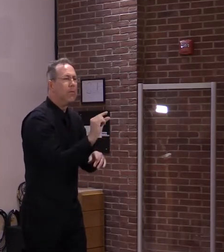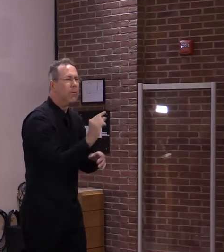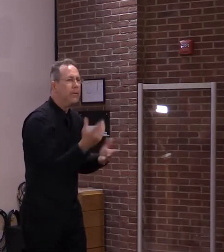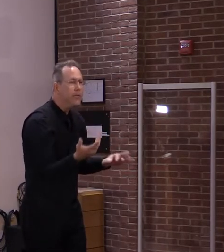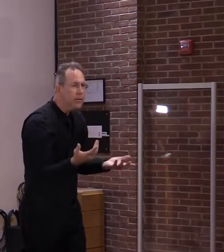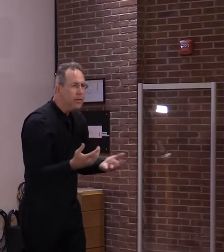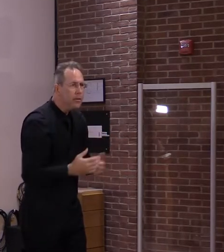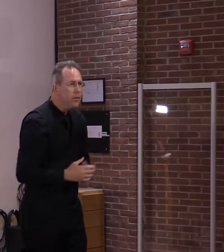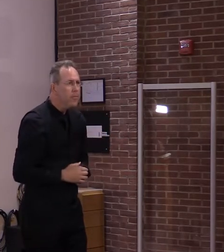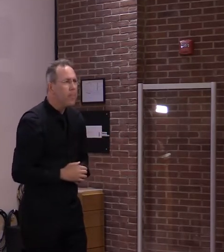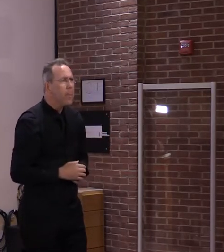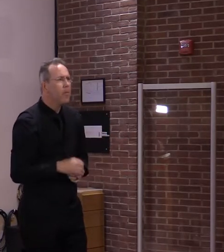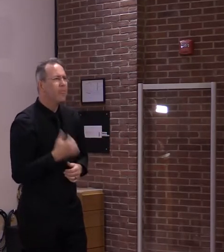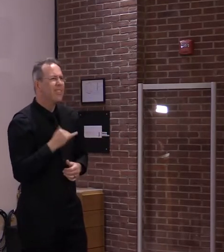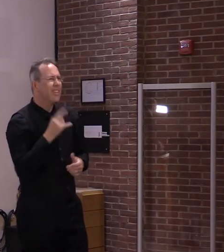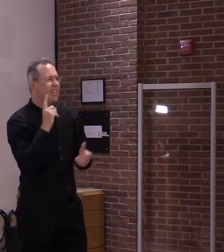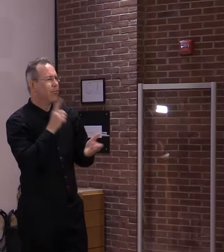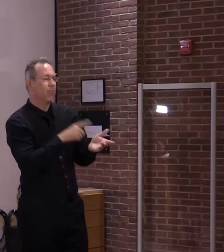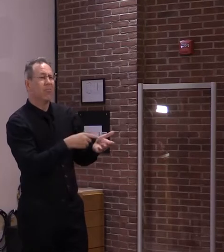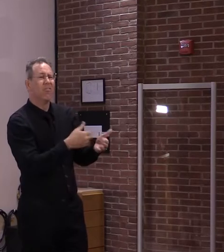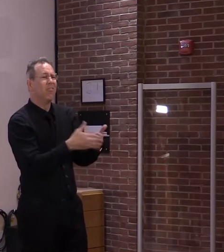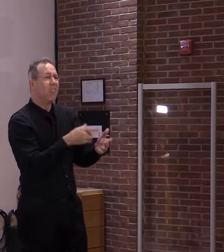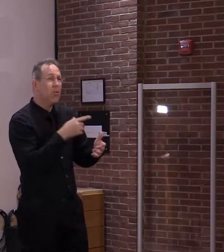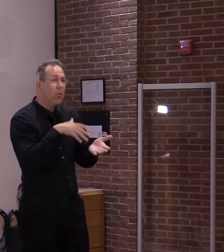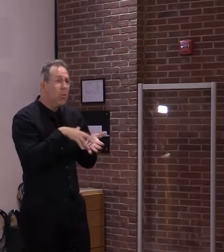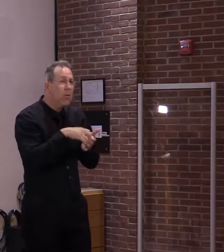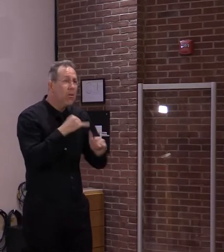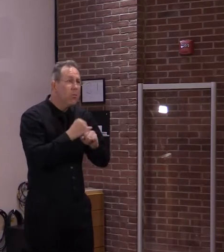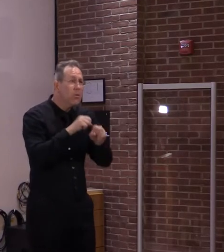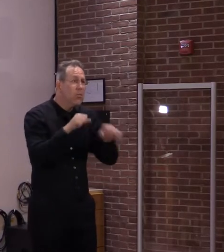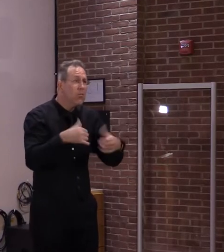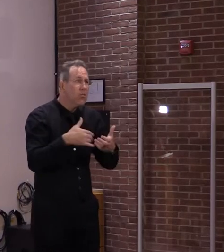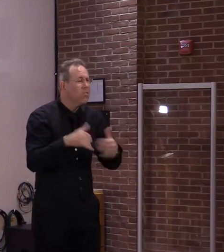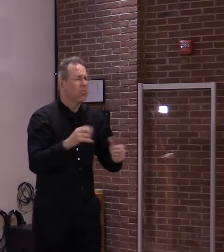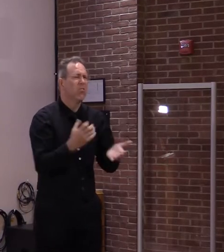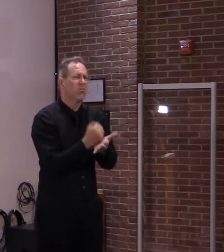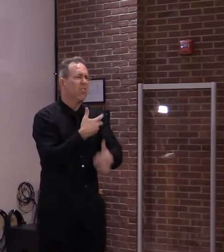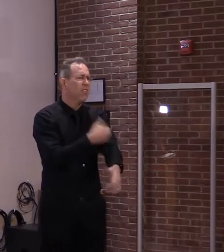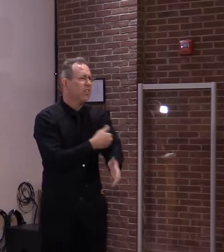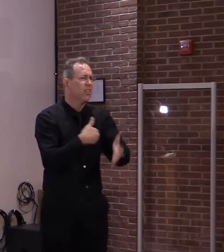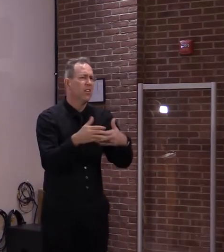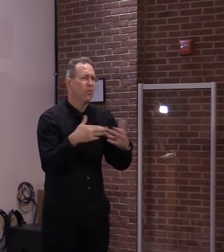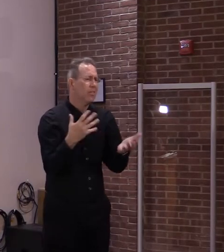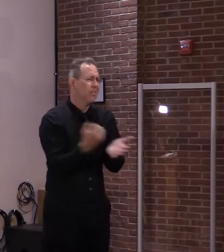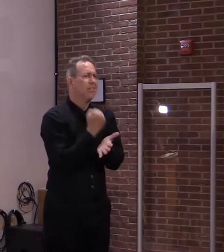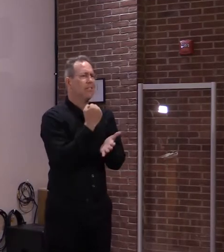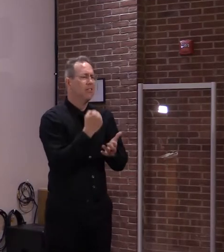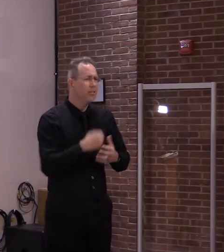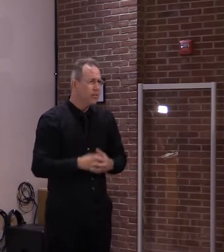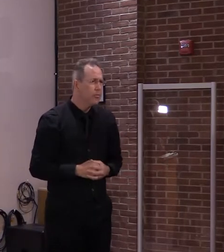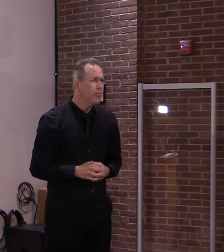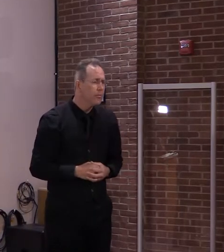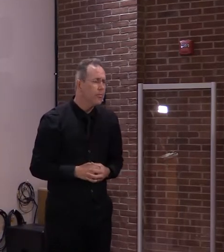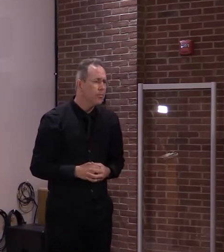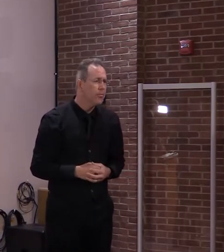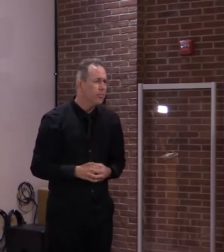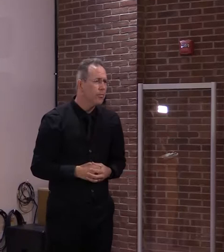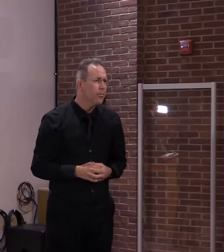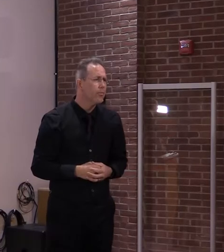Everyone agrees they should get vaccinated. Even in some of the current guidance from us as well as from CDC,